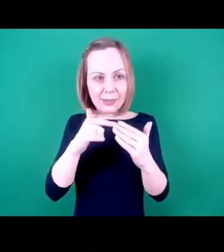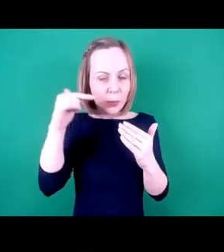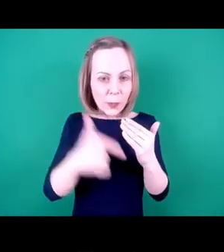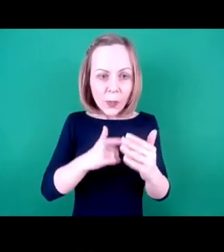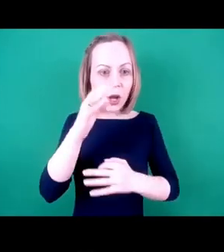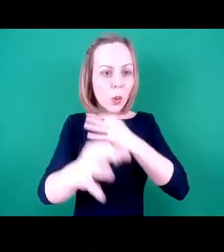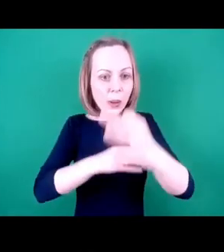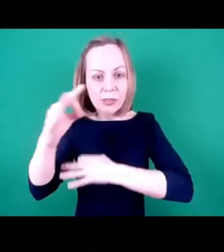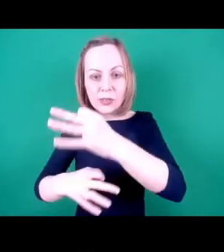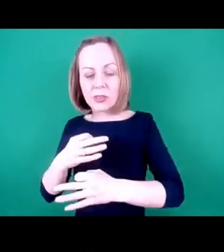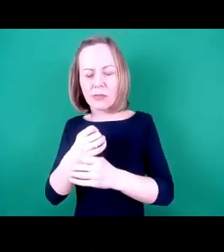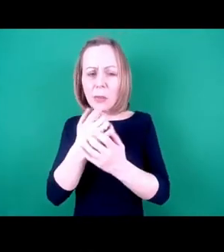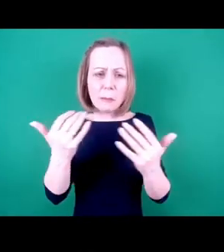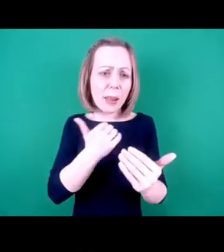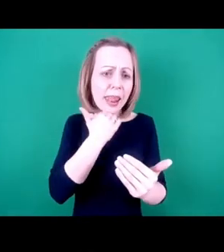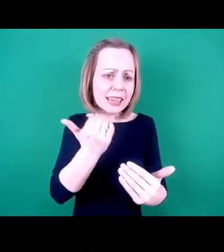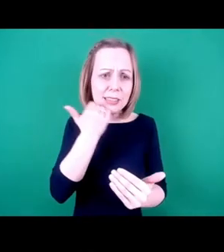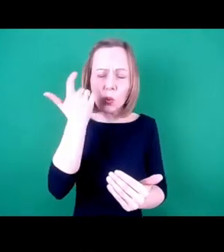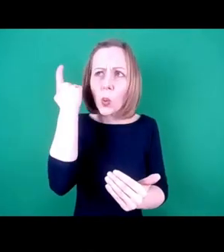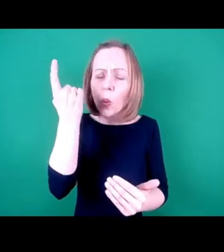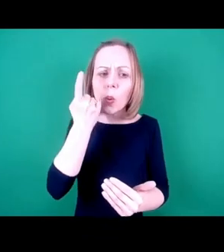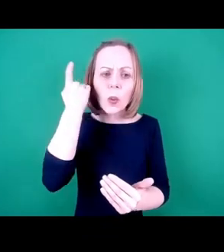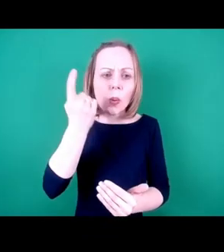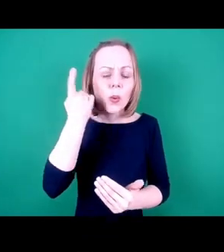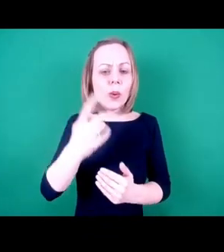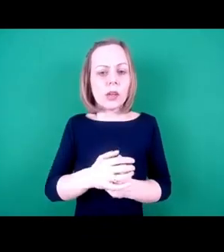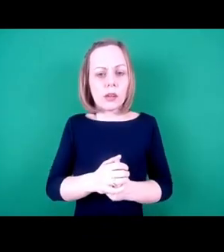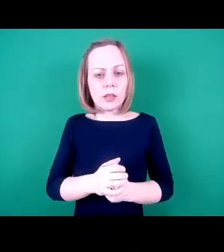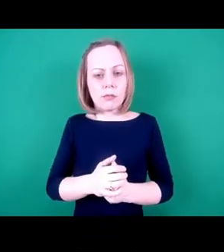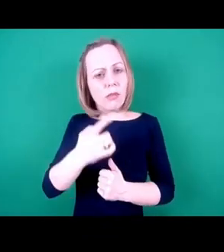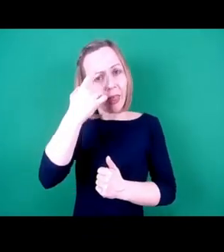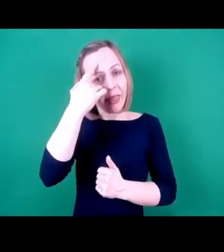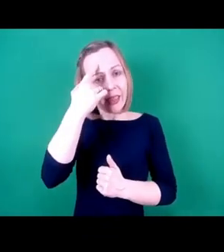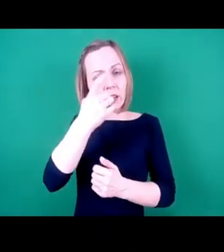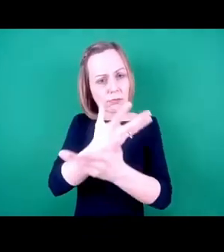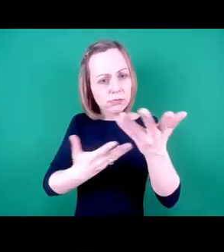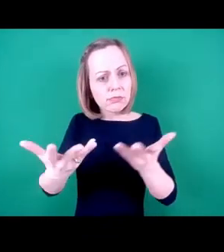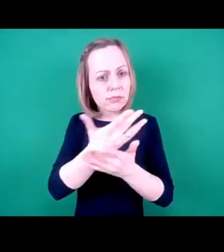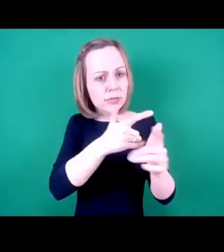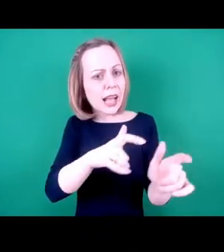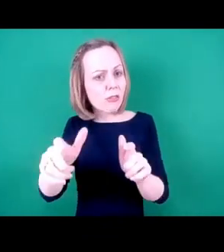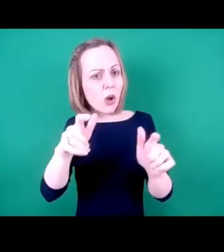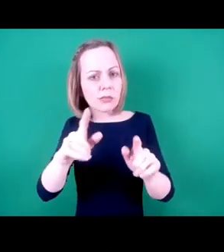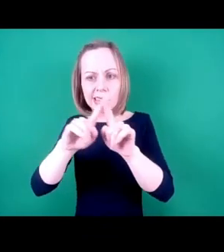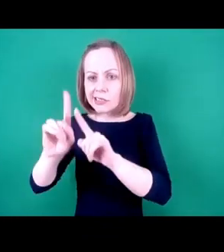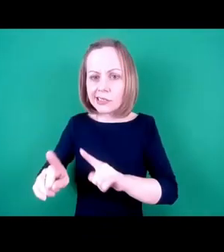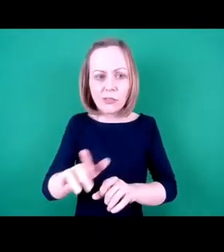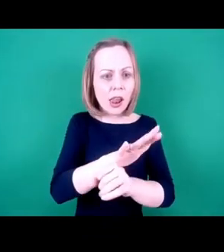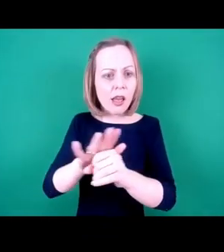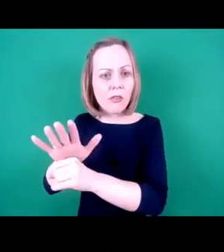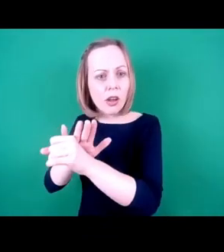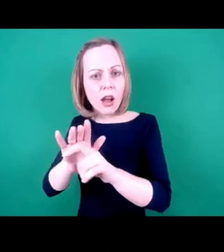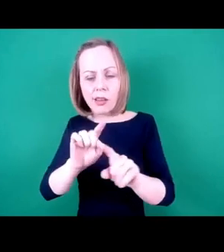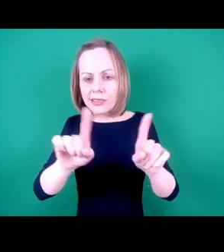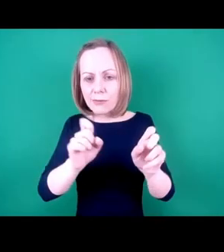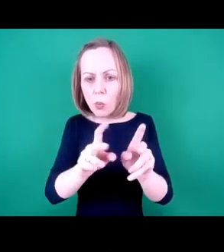There's so much food for thought. And I'm sure we will continue these conversations in other ways. So I'd like to